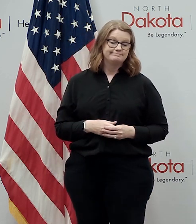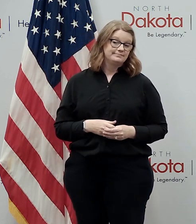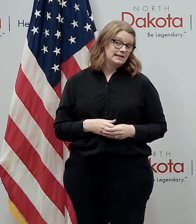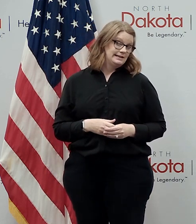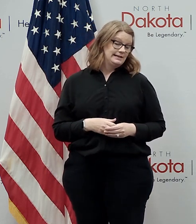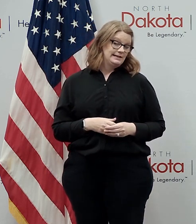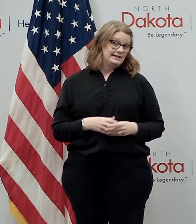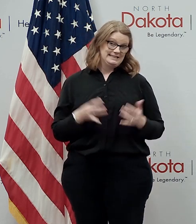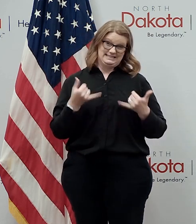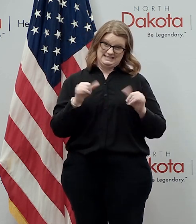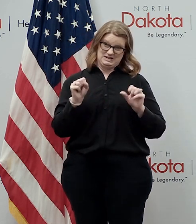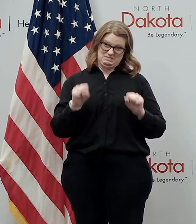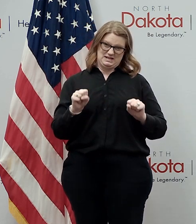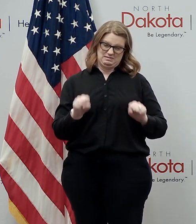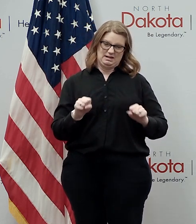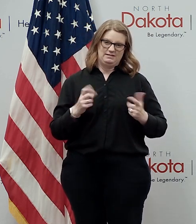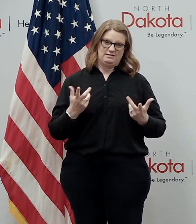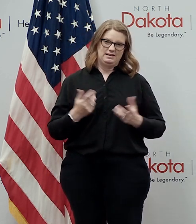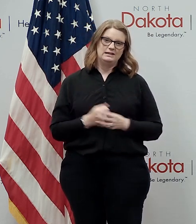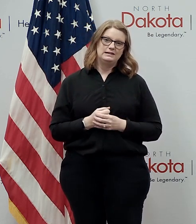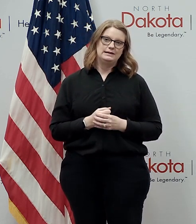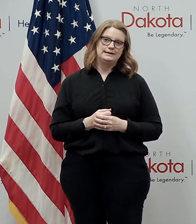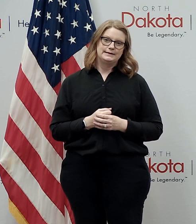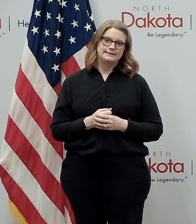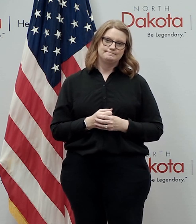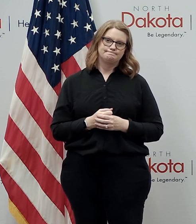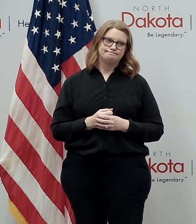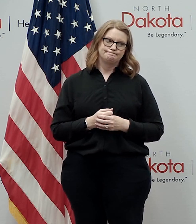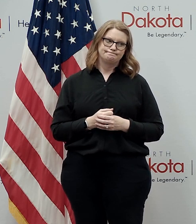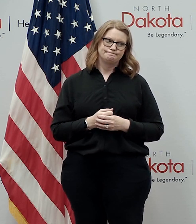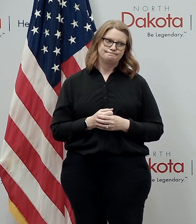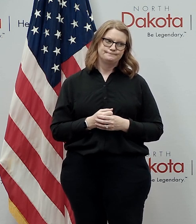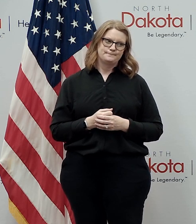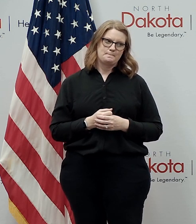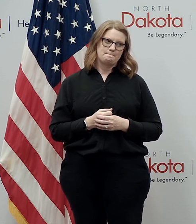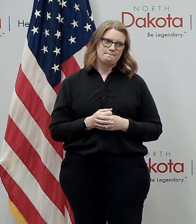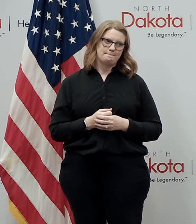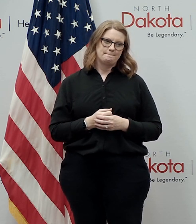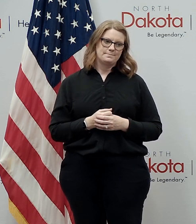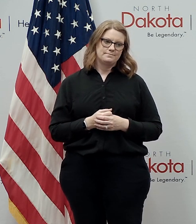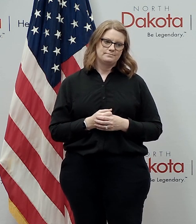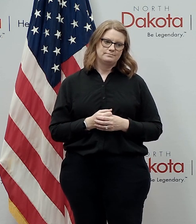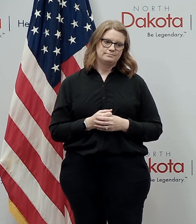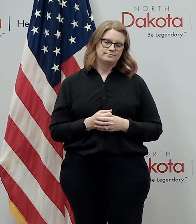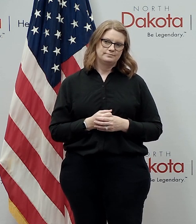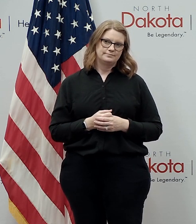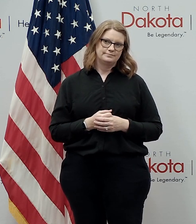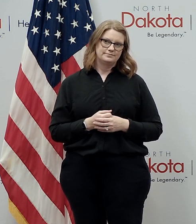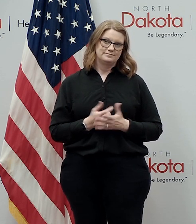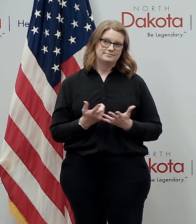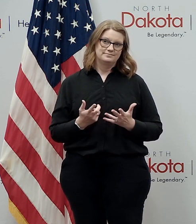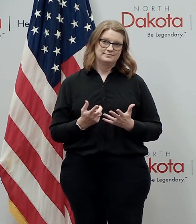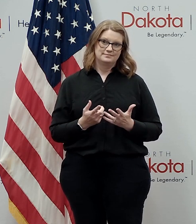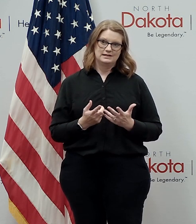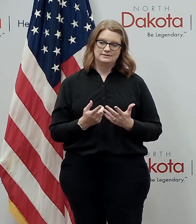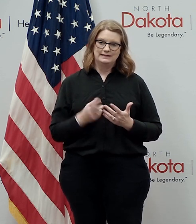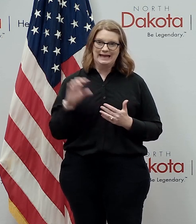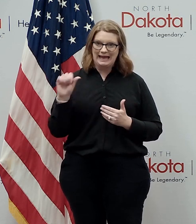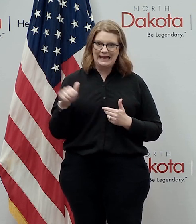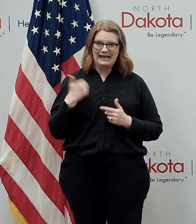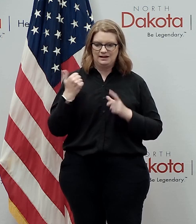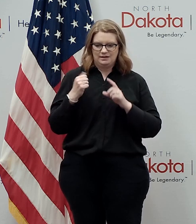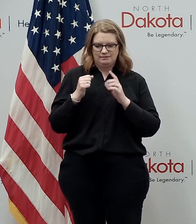possibility and we have to um understand that close uh